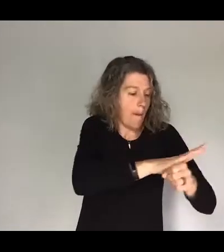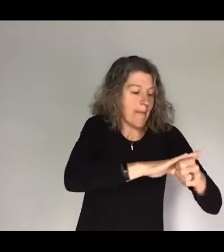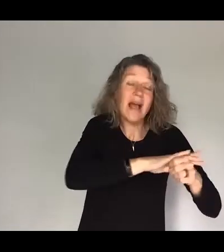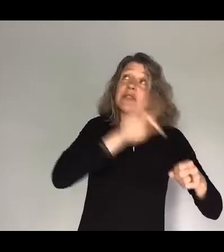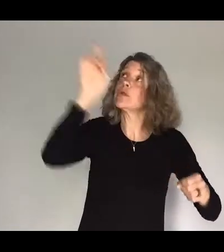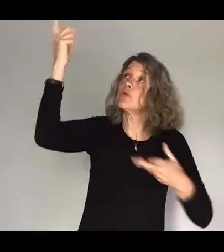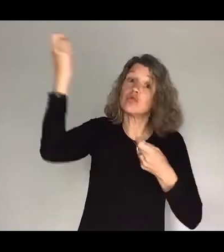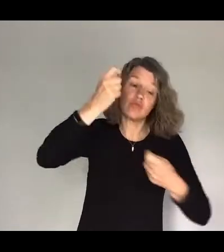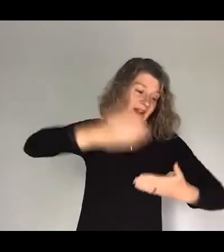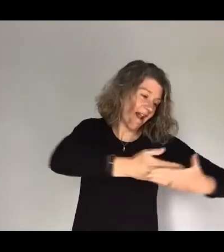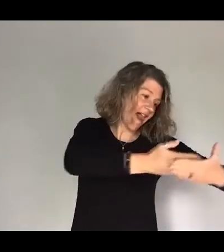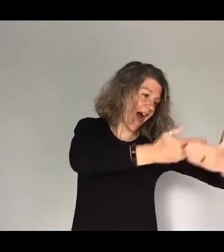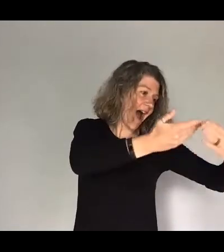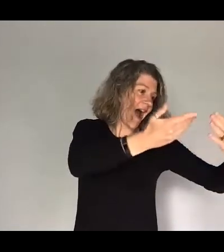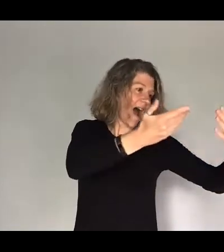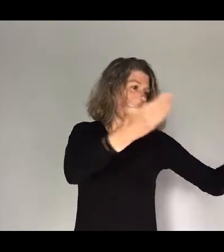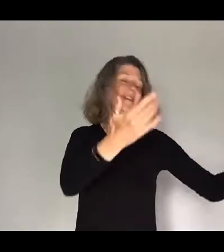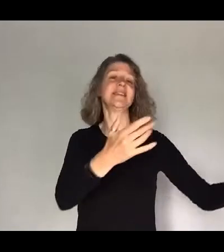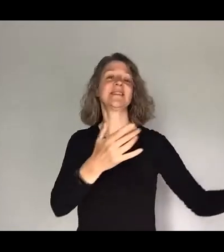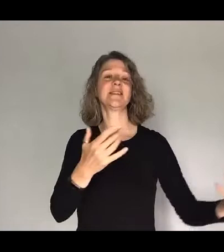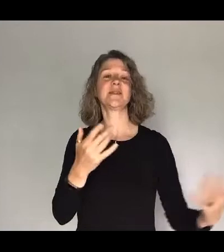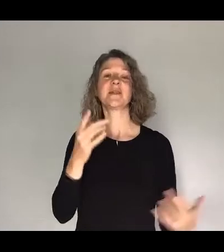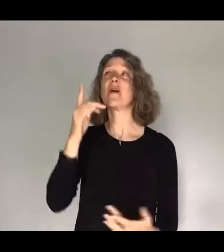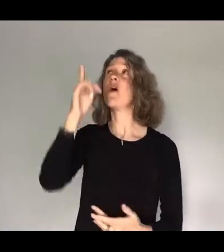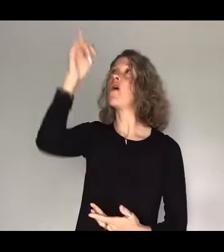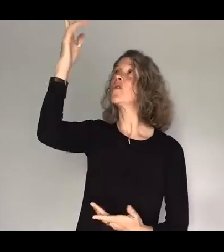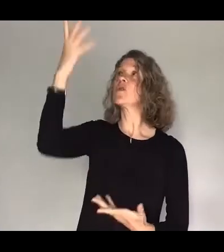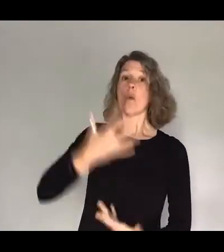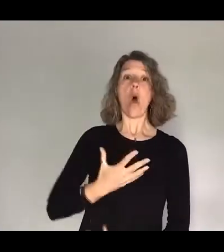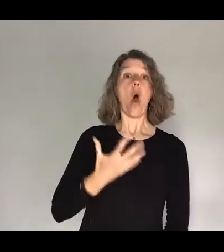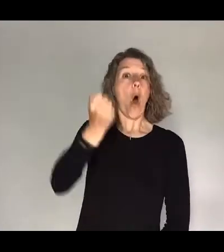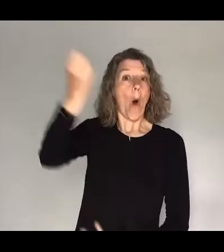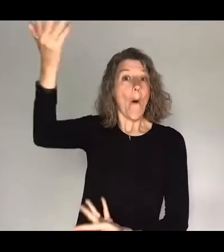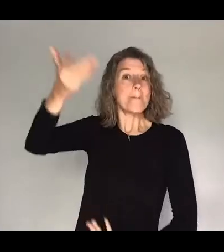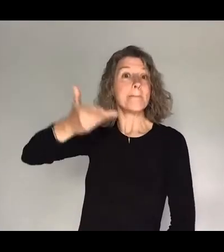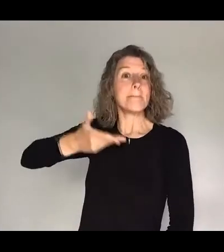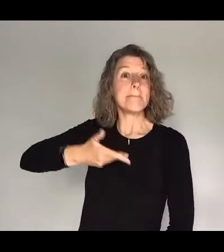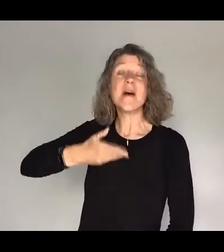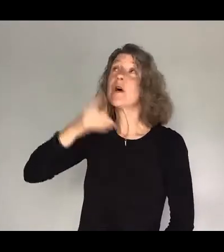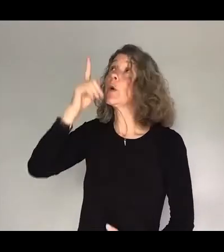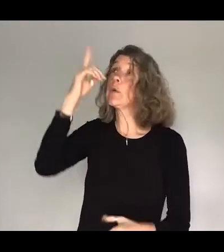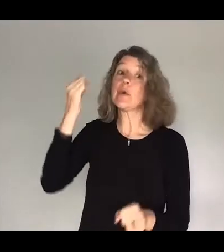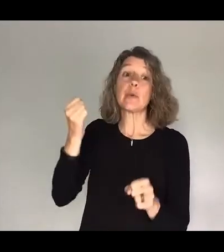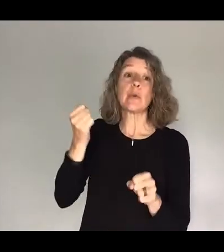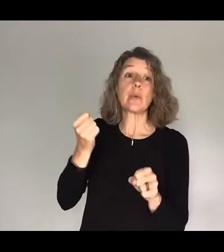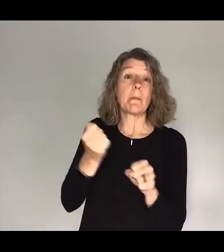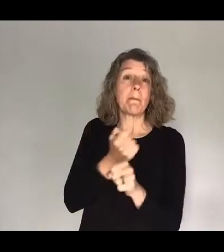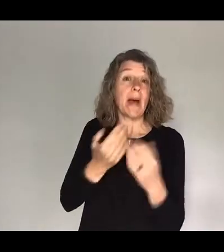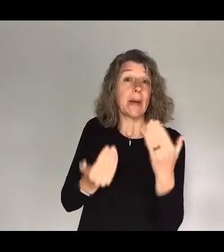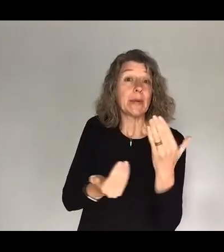the darkness. You give hope, you restore every